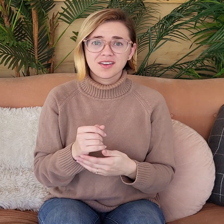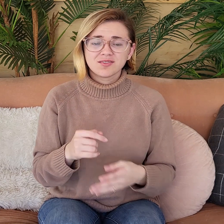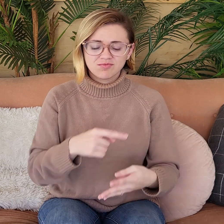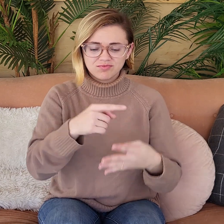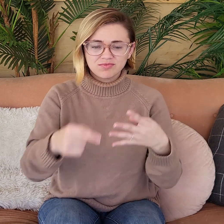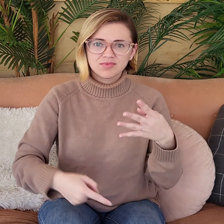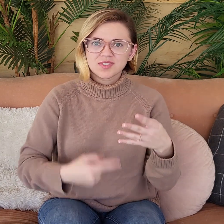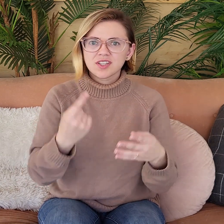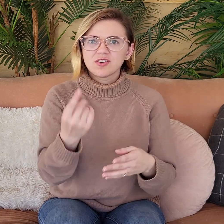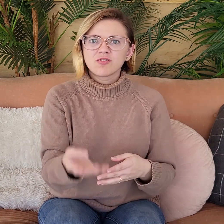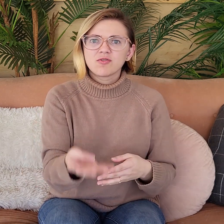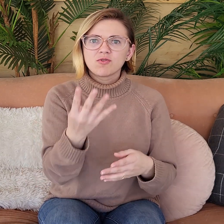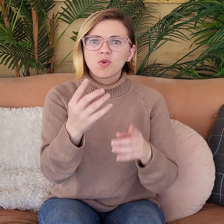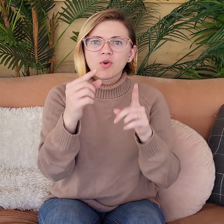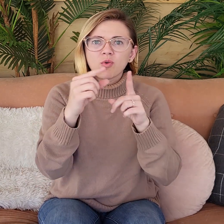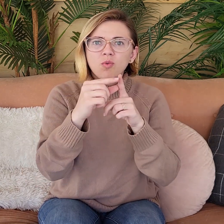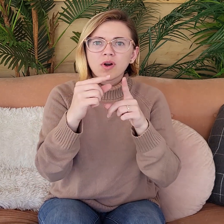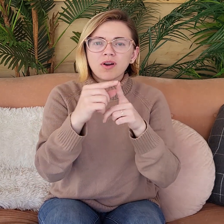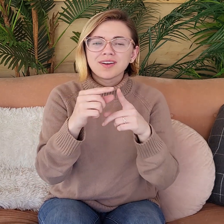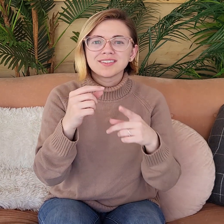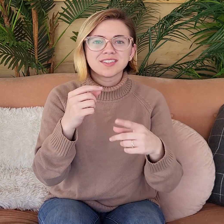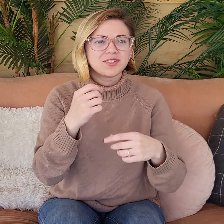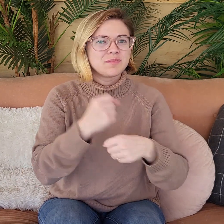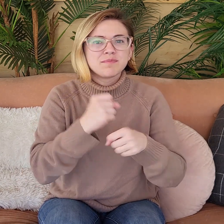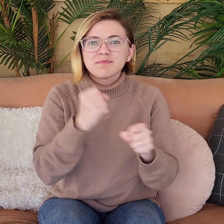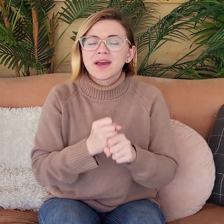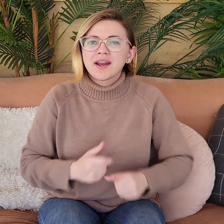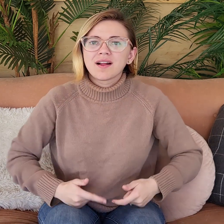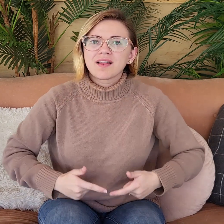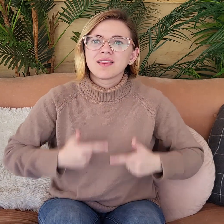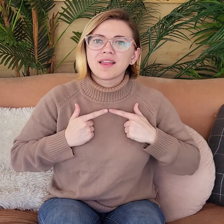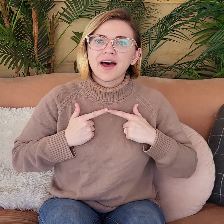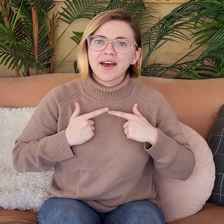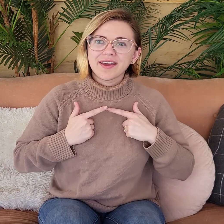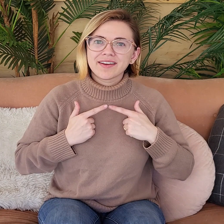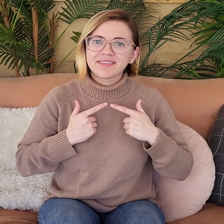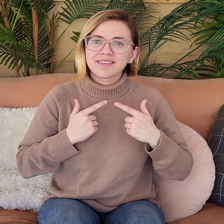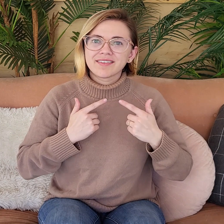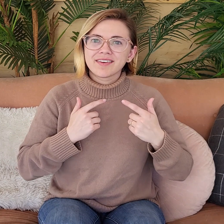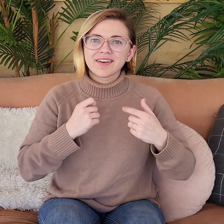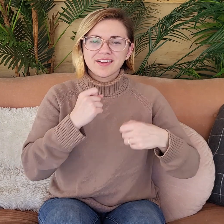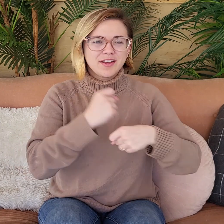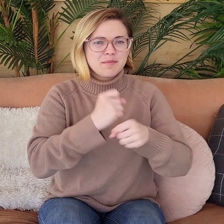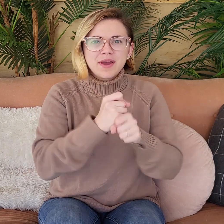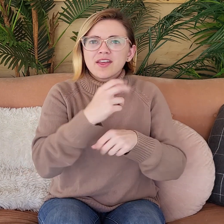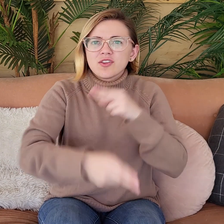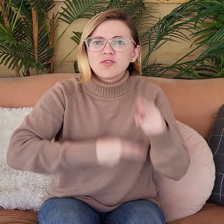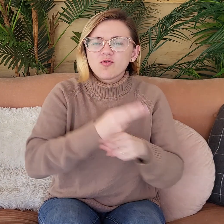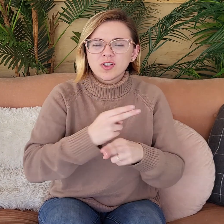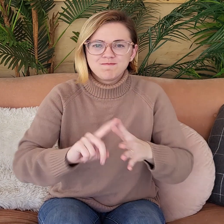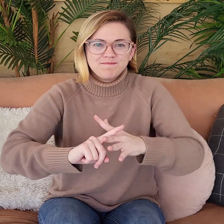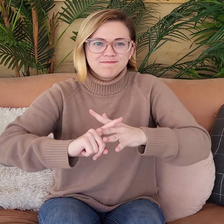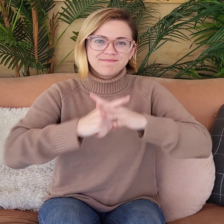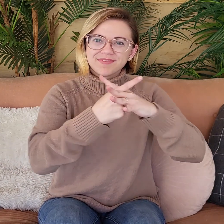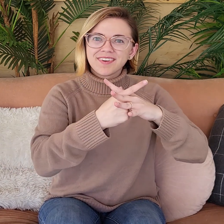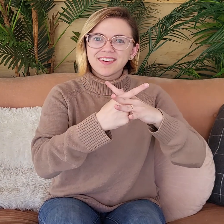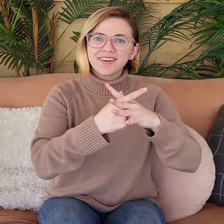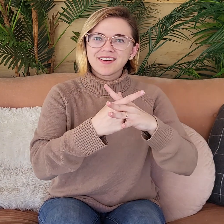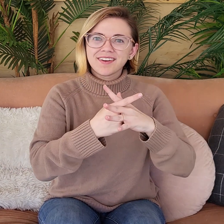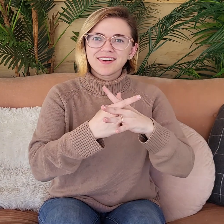Well, why is that? These four words made life. They created